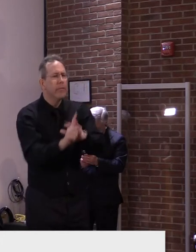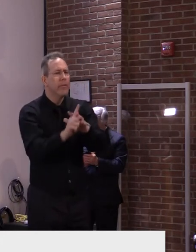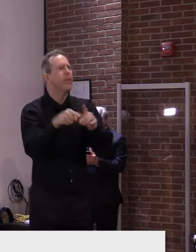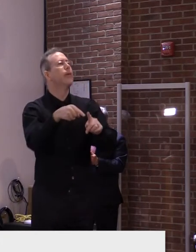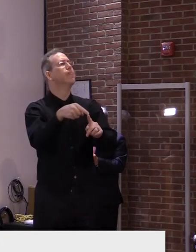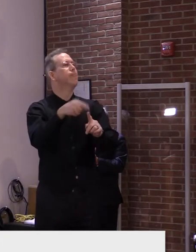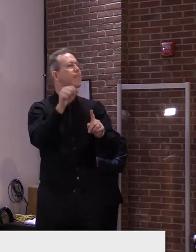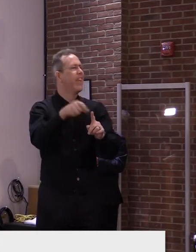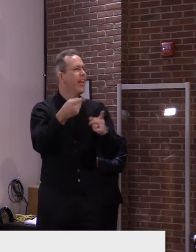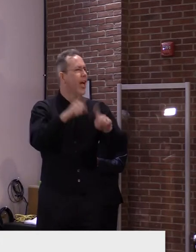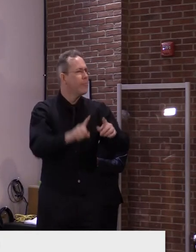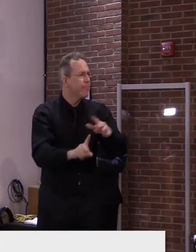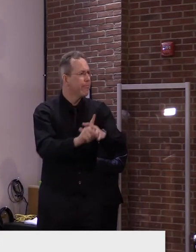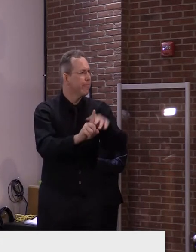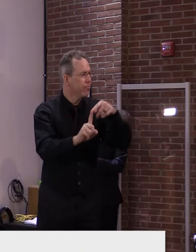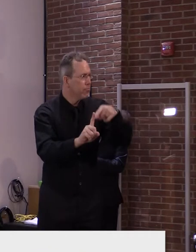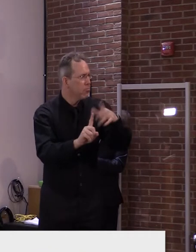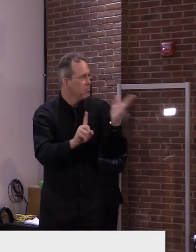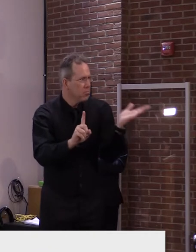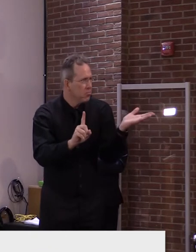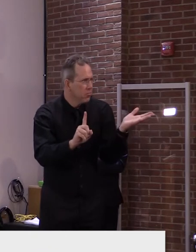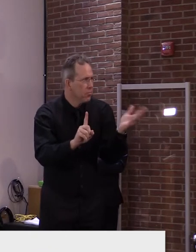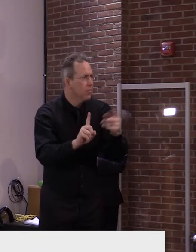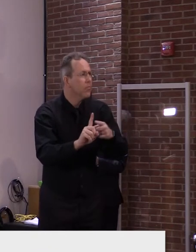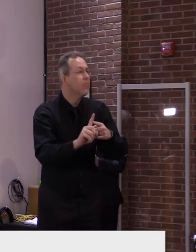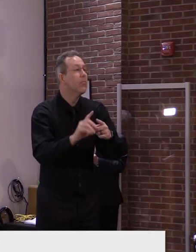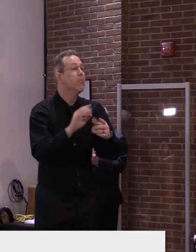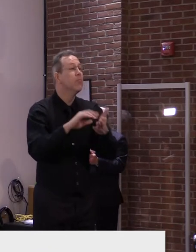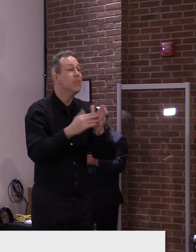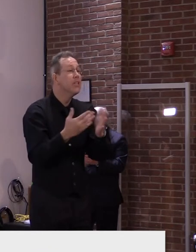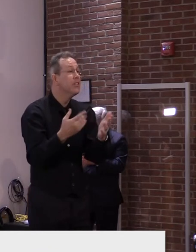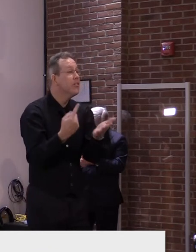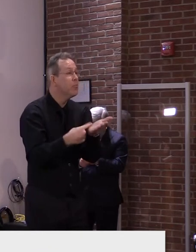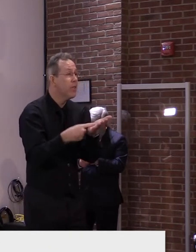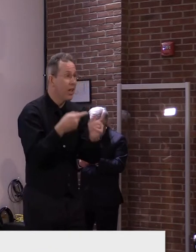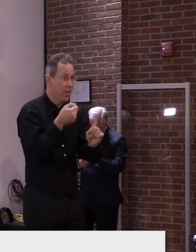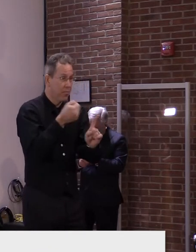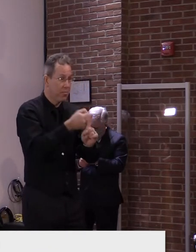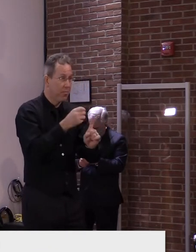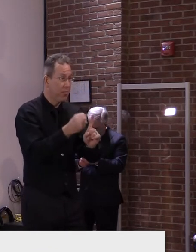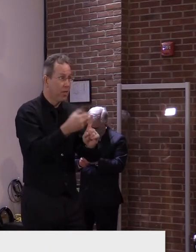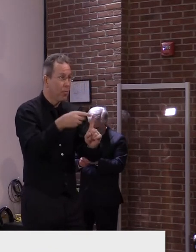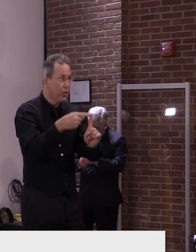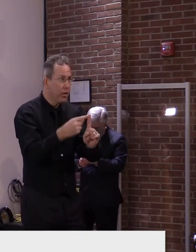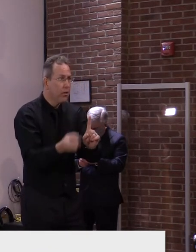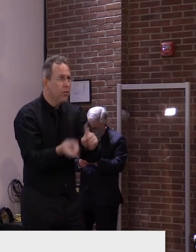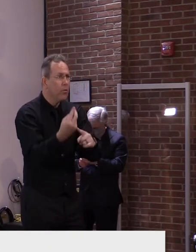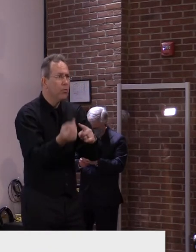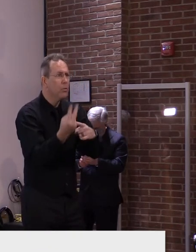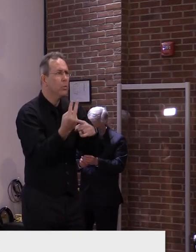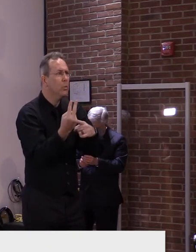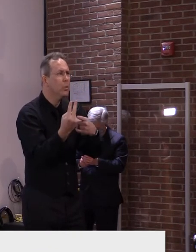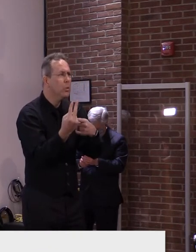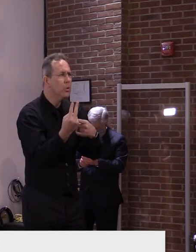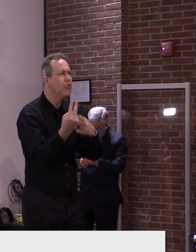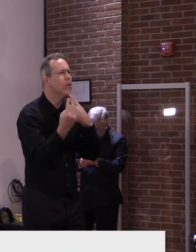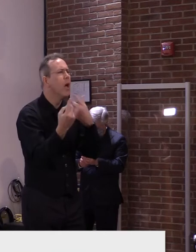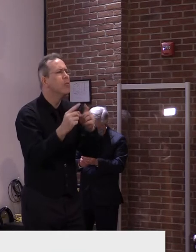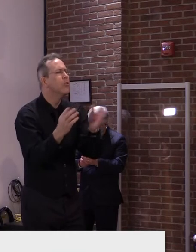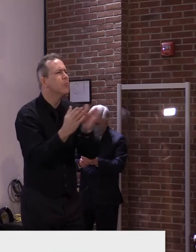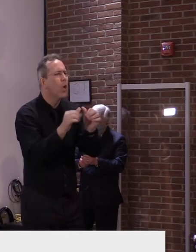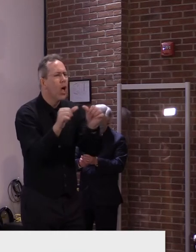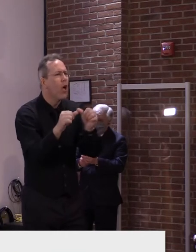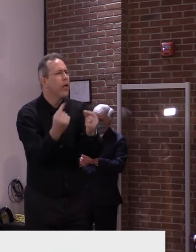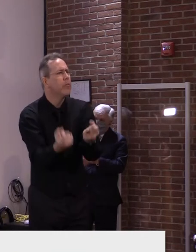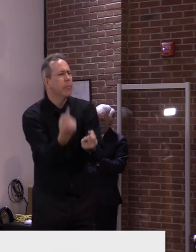settings, two cases constitutes an outbreak. And, Greg, uh, you probably noticed on the list that we sent to you, uh,